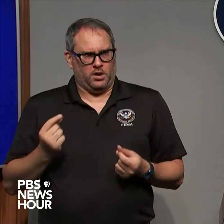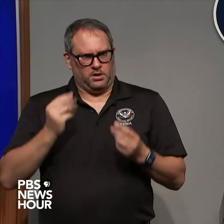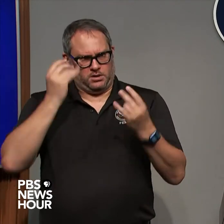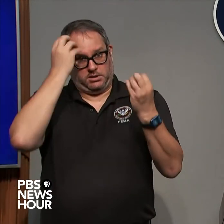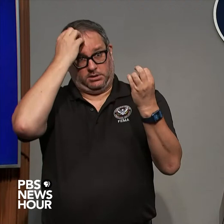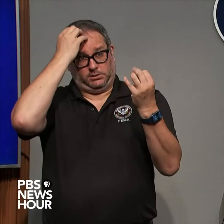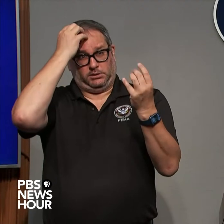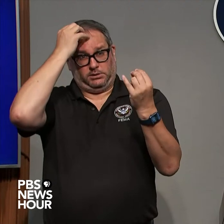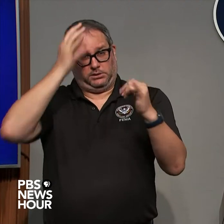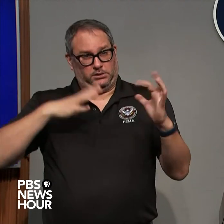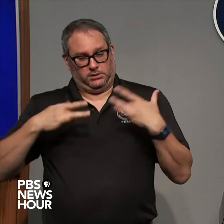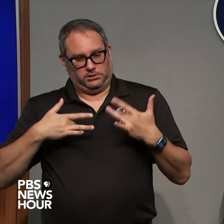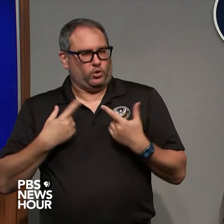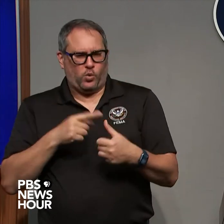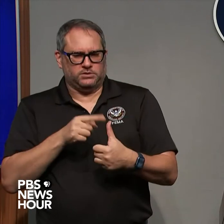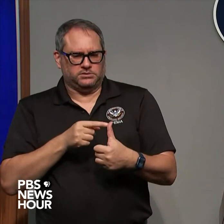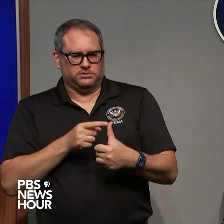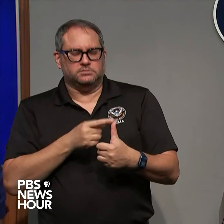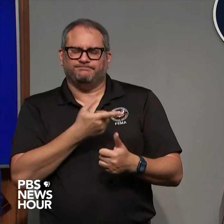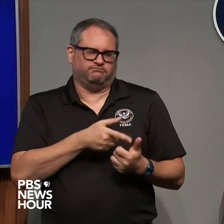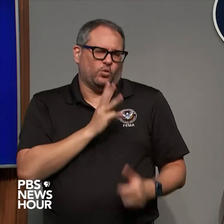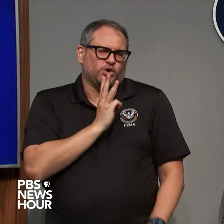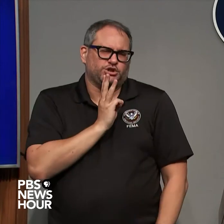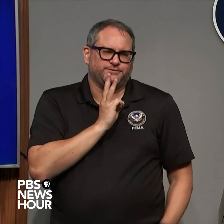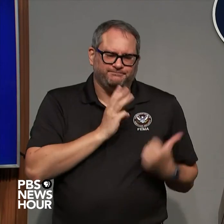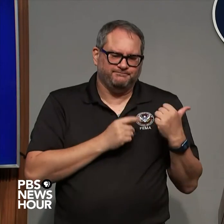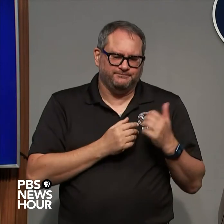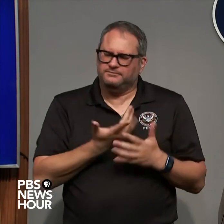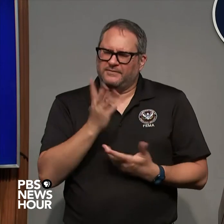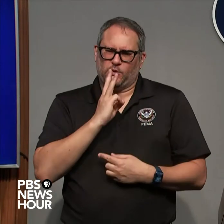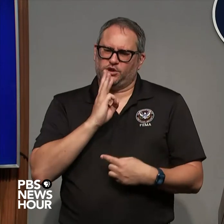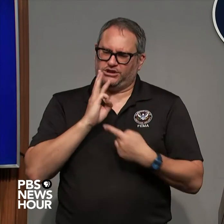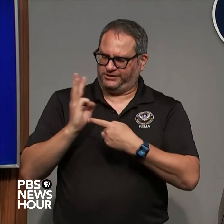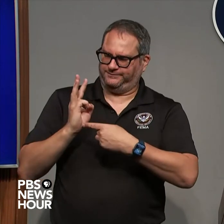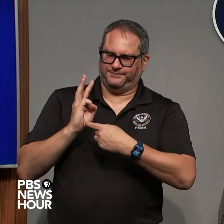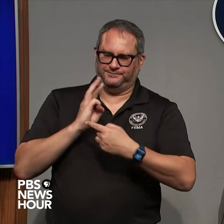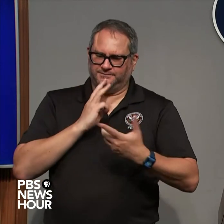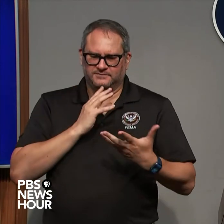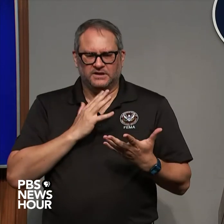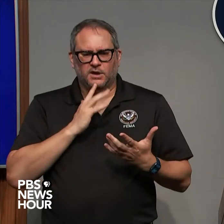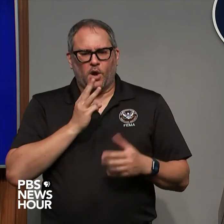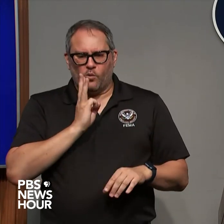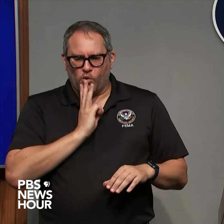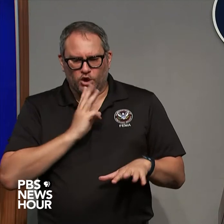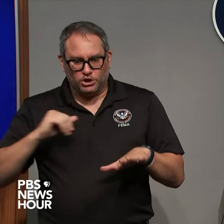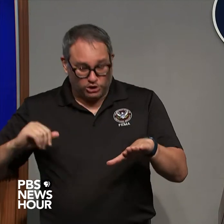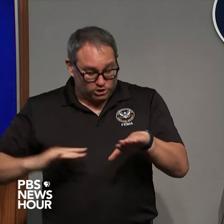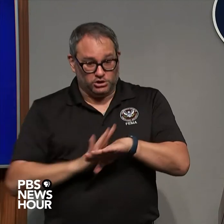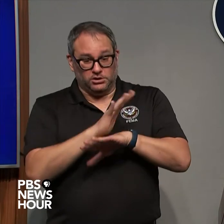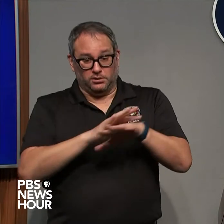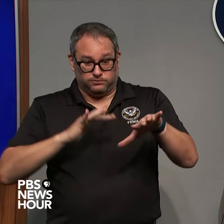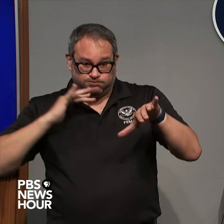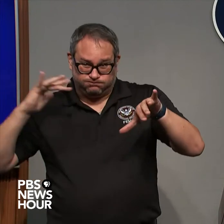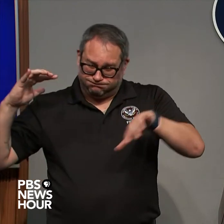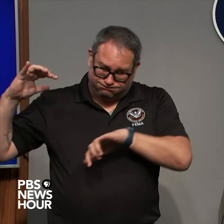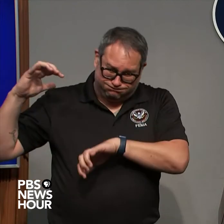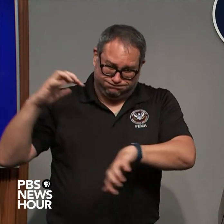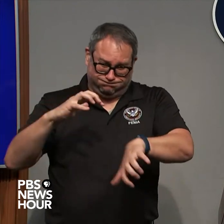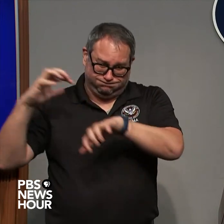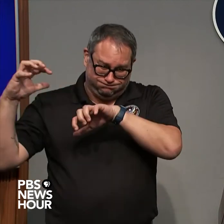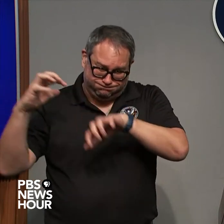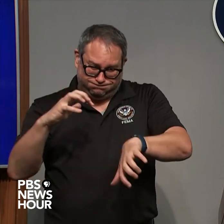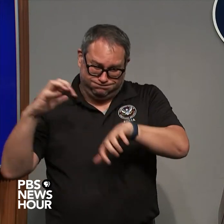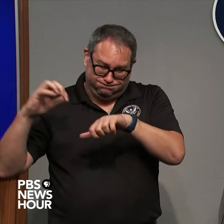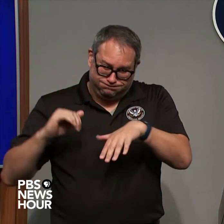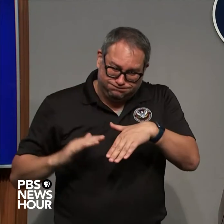the water right I mean we are talking about significant amount of storm surge and a significant amount of rainfall I think one of the reports